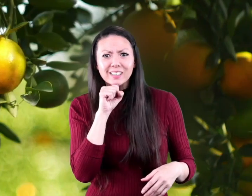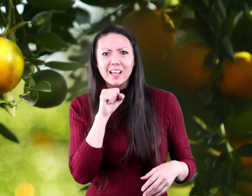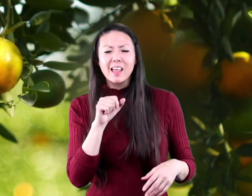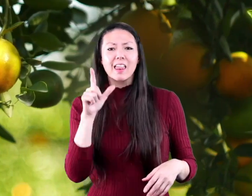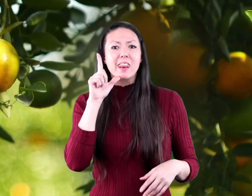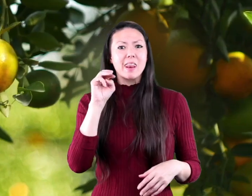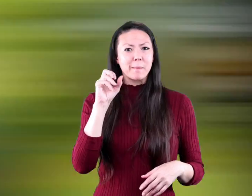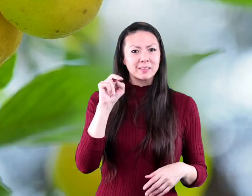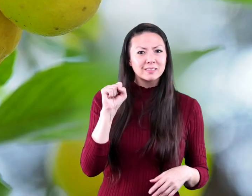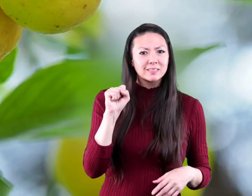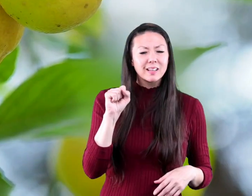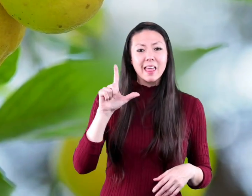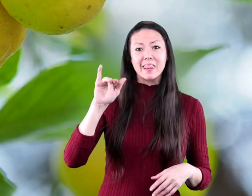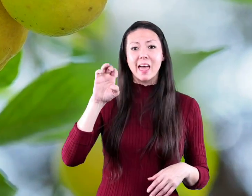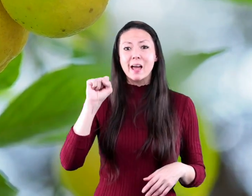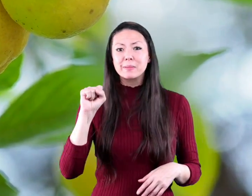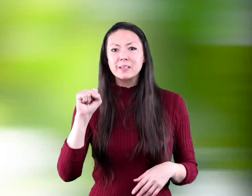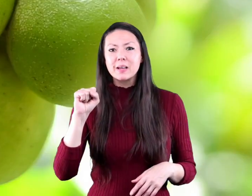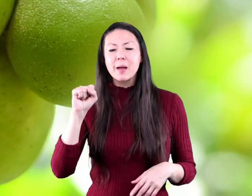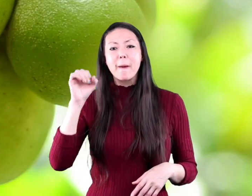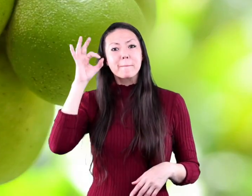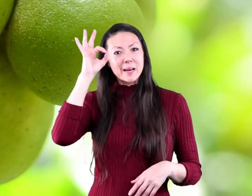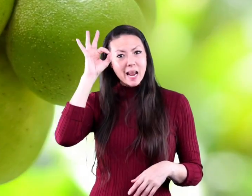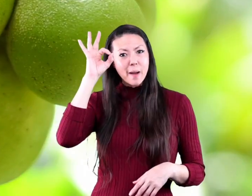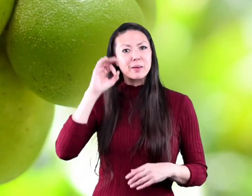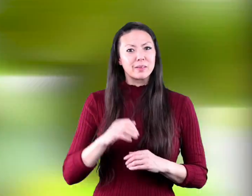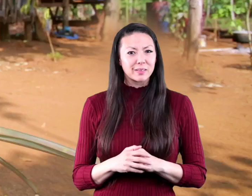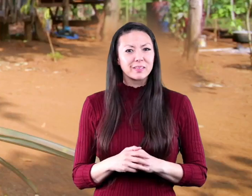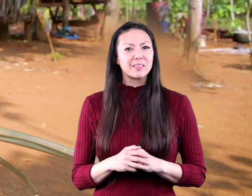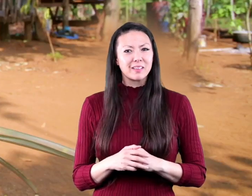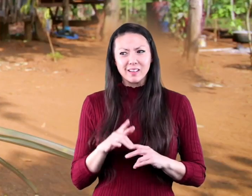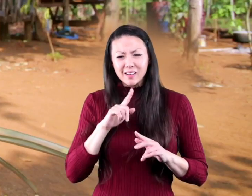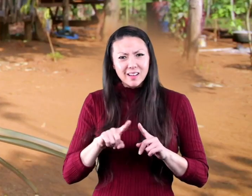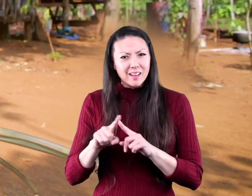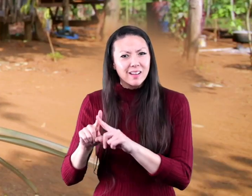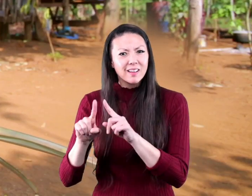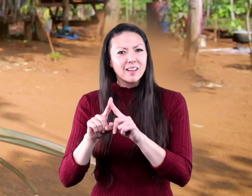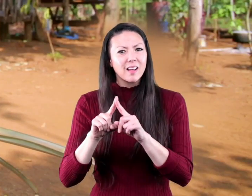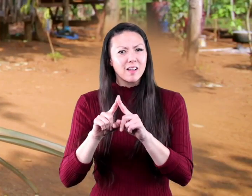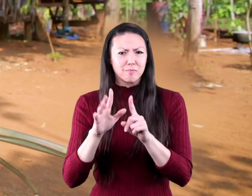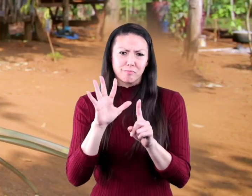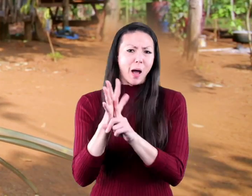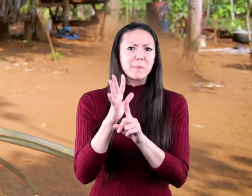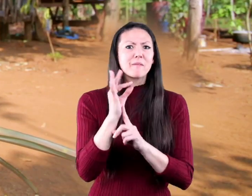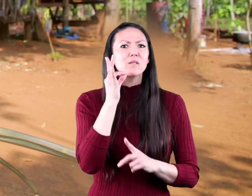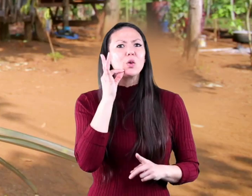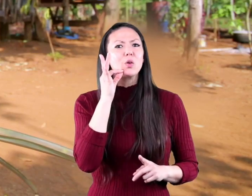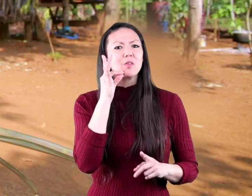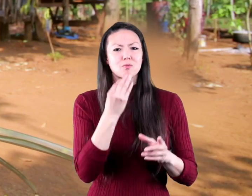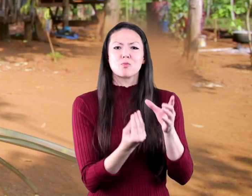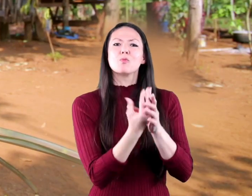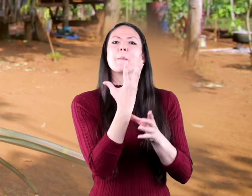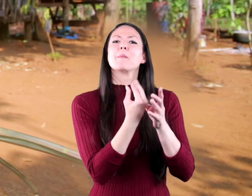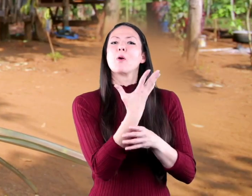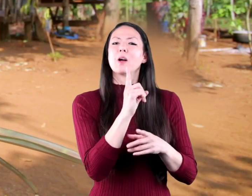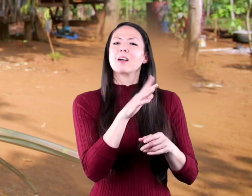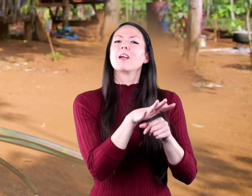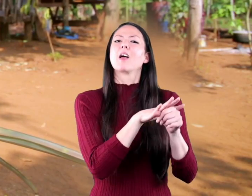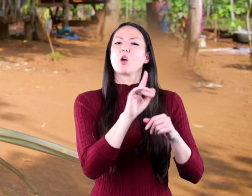lemons lemons limes and pineapples are all popular fruits that grow in tropical climates